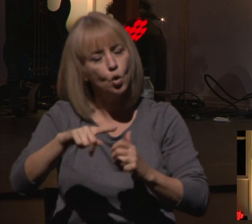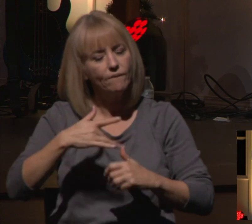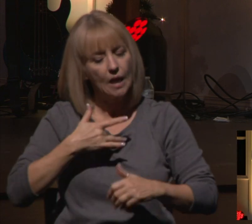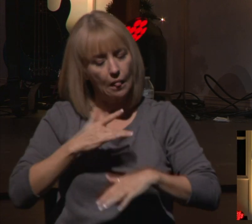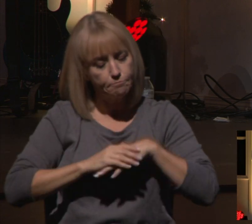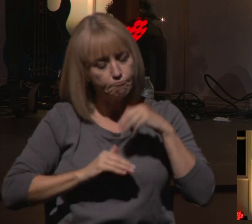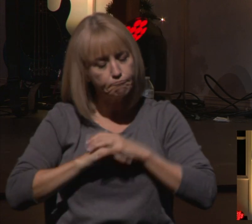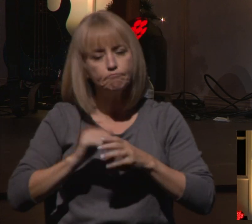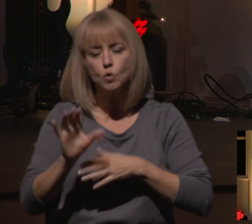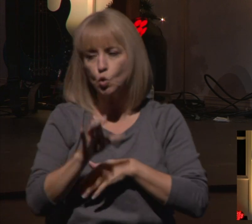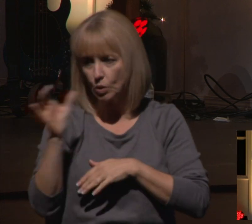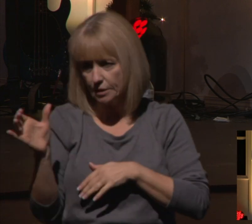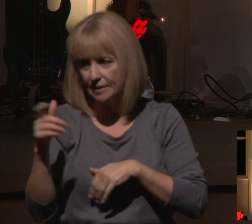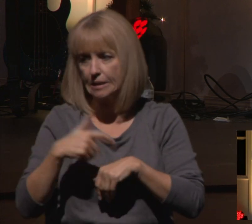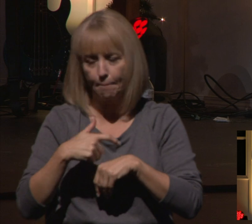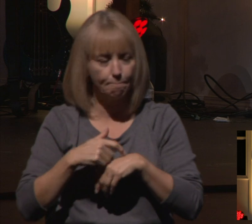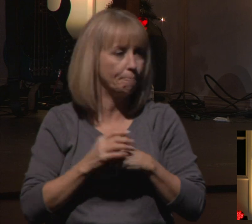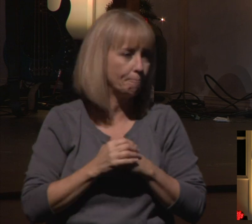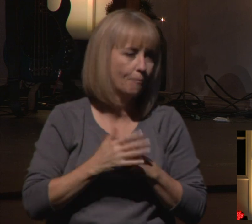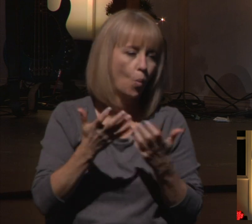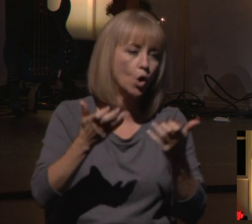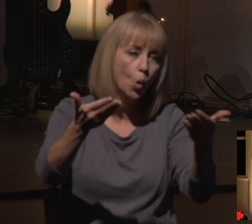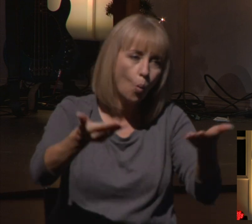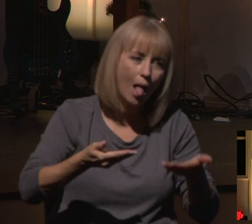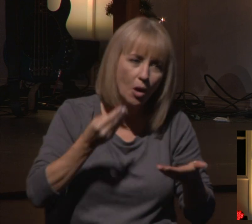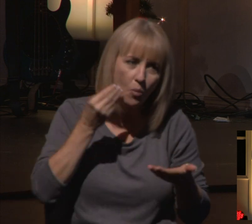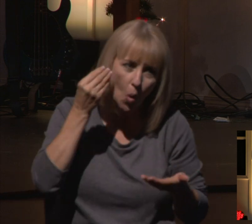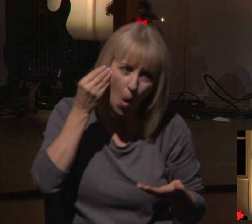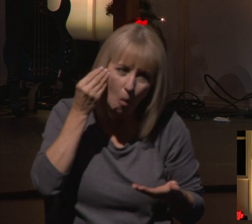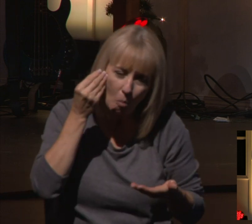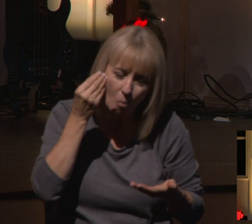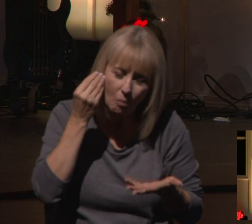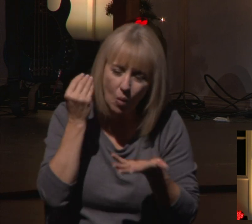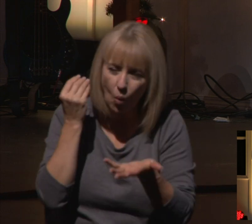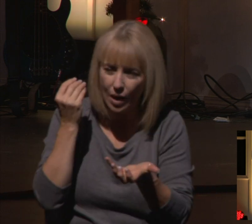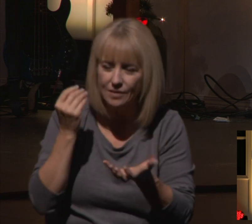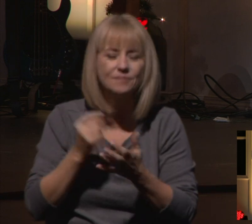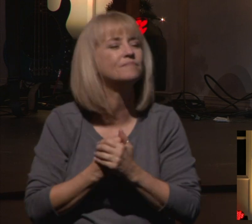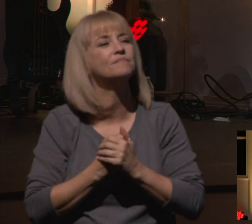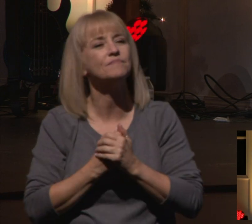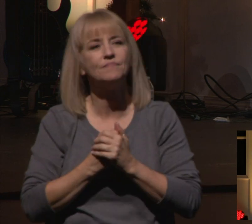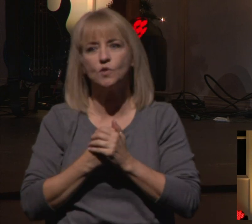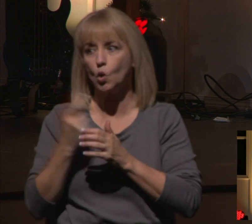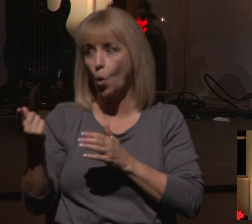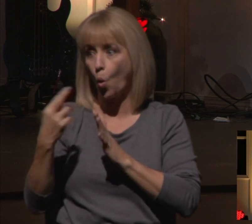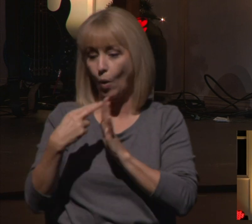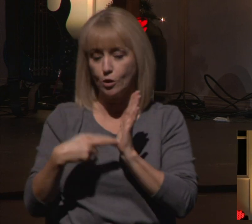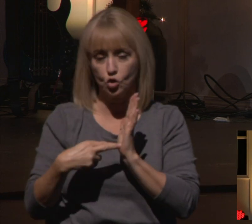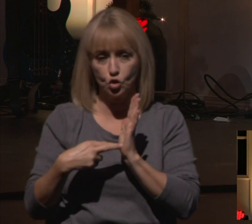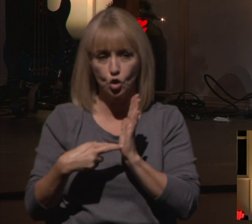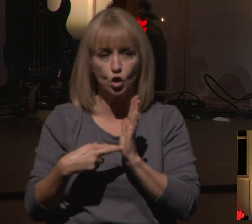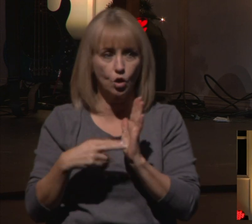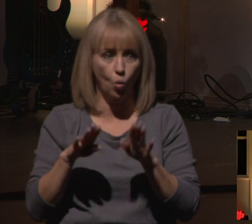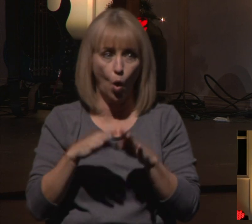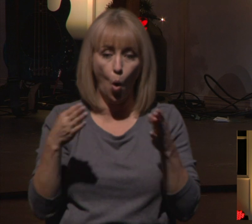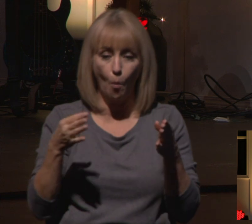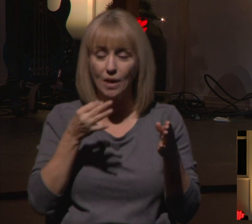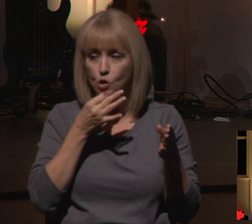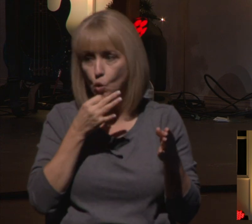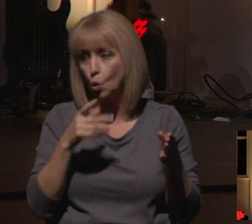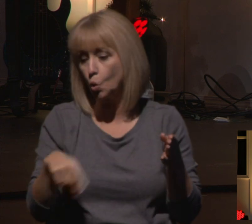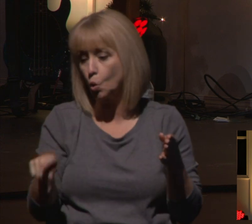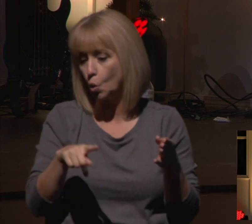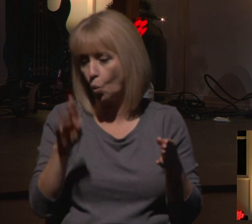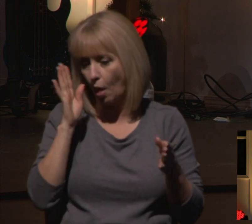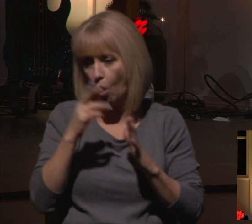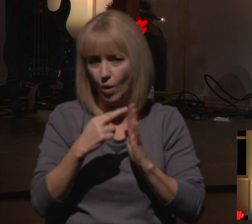welcome some people back home who may be trying to step in for the very first time. And so registration for that will be opening soon, and we're going to ask everybody to register.